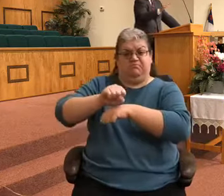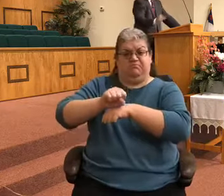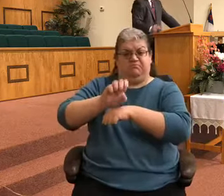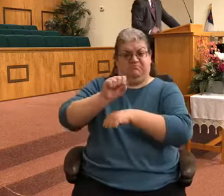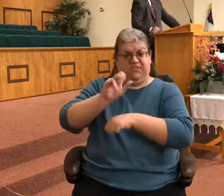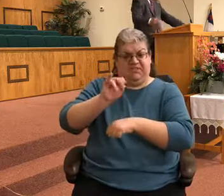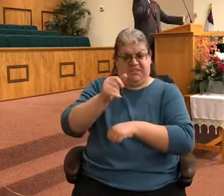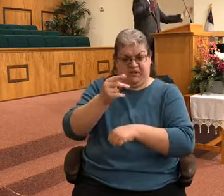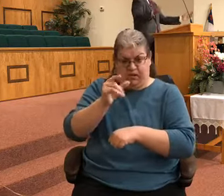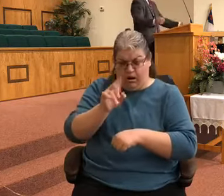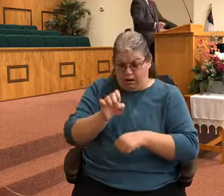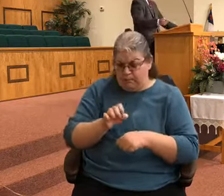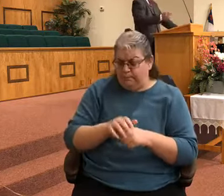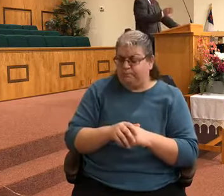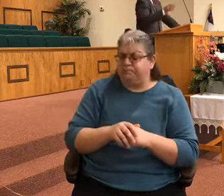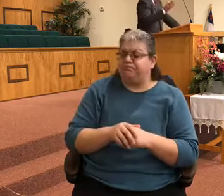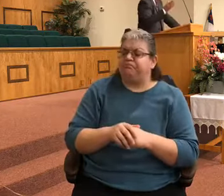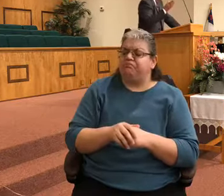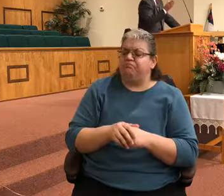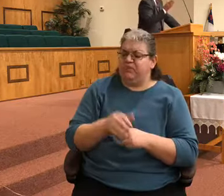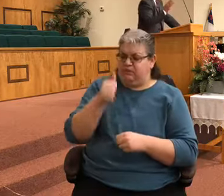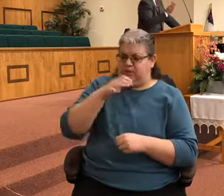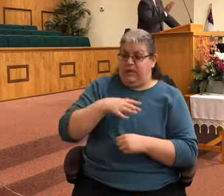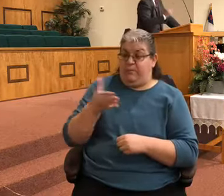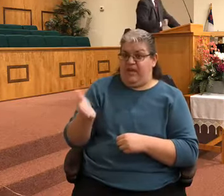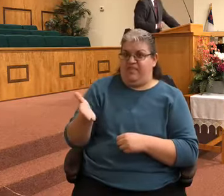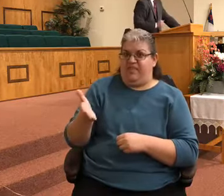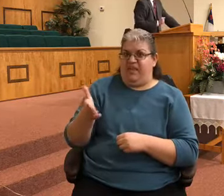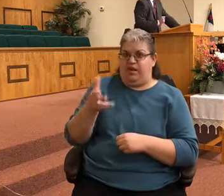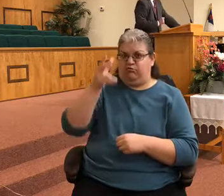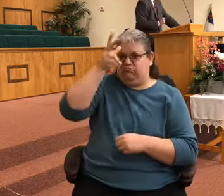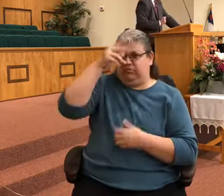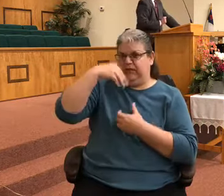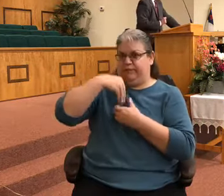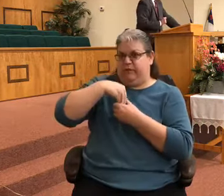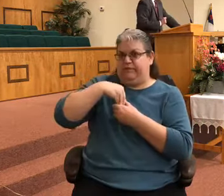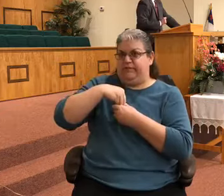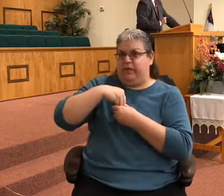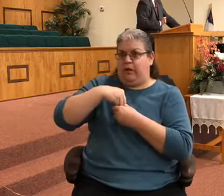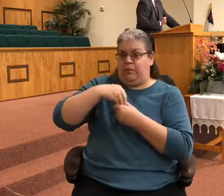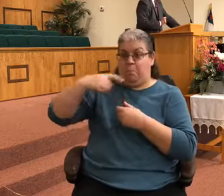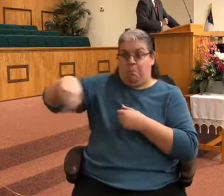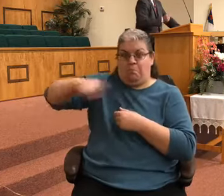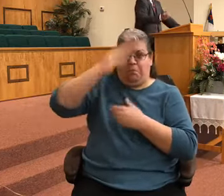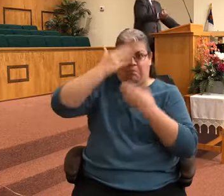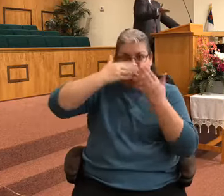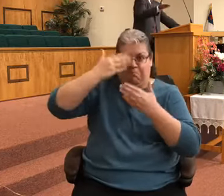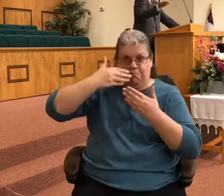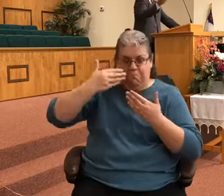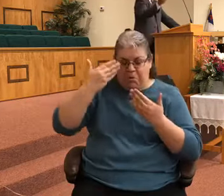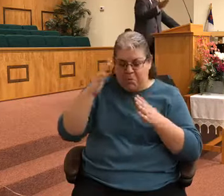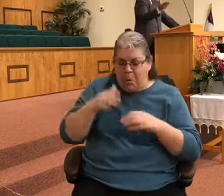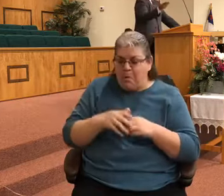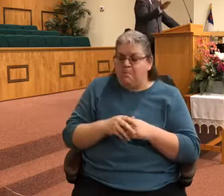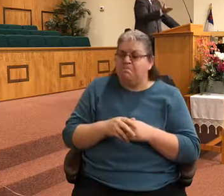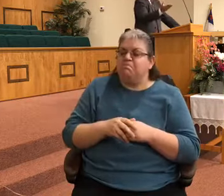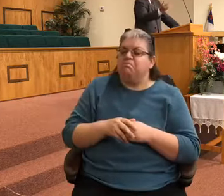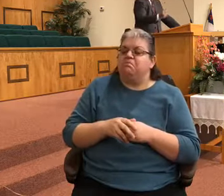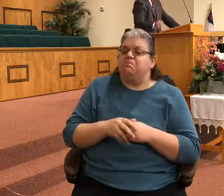-possessed. Nobody knew it until the arrow showed up in the light of the world. And all of a sudden, it was revealed that this man was